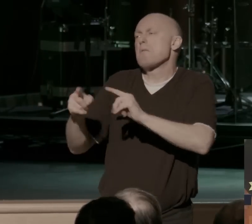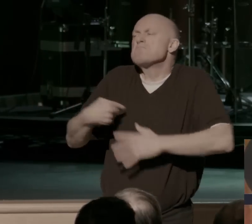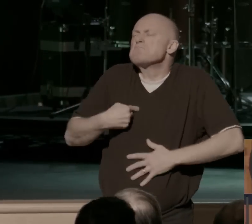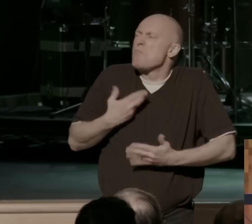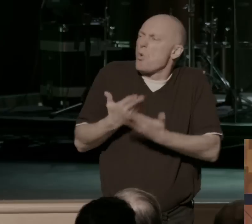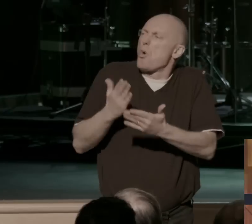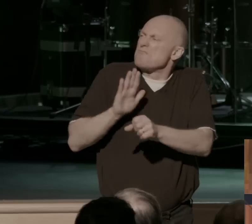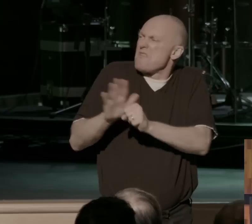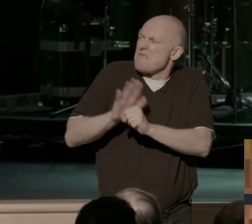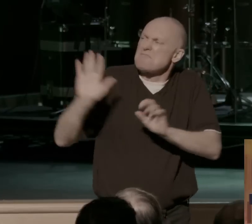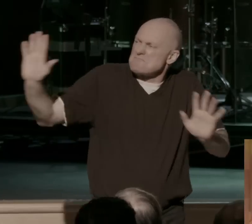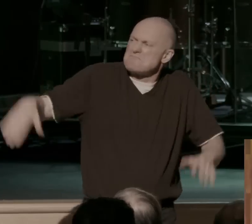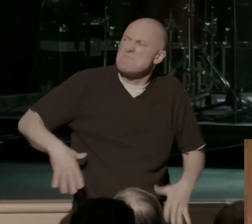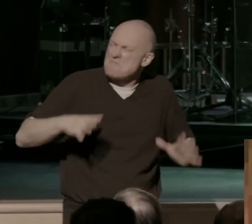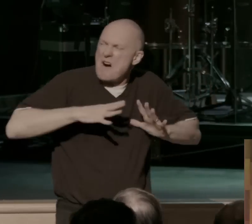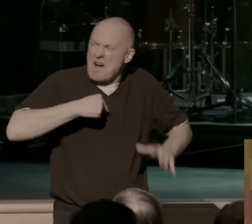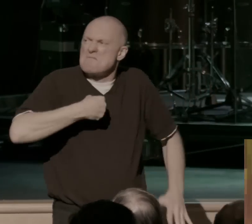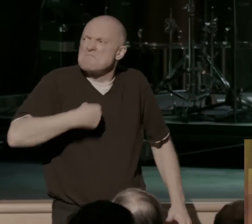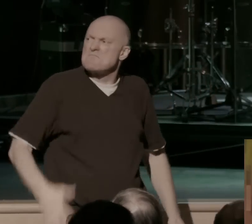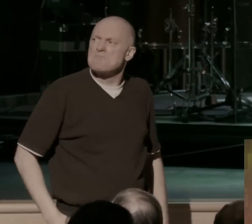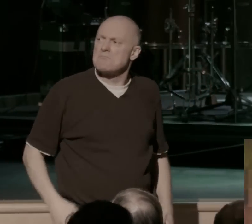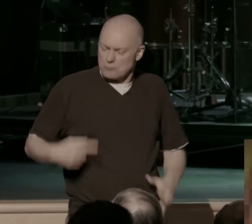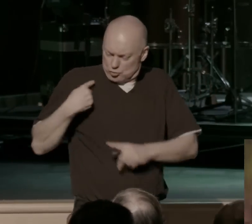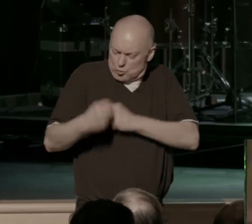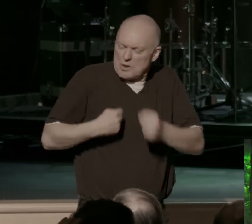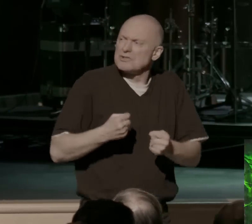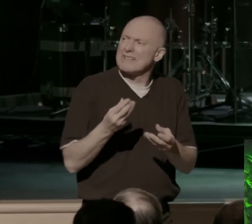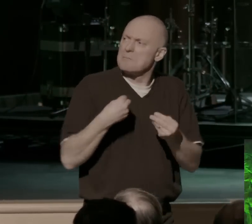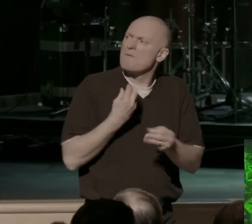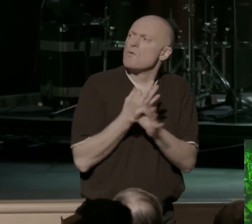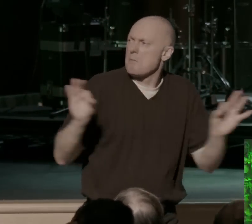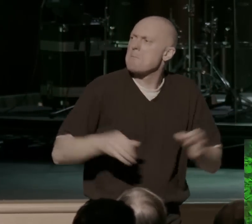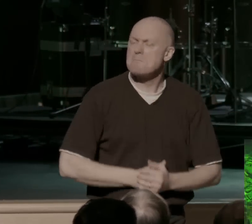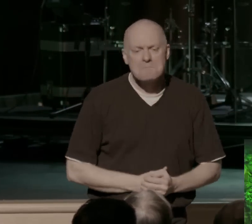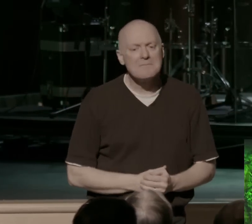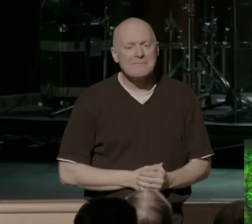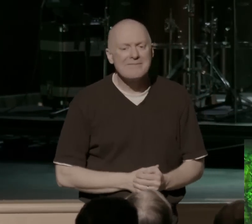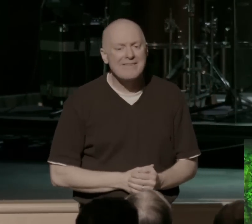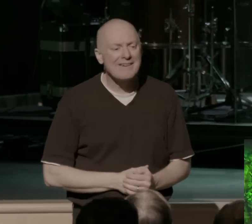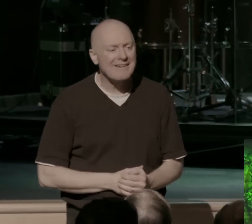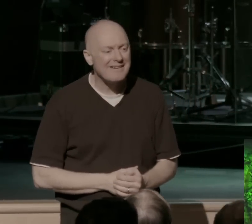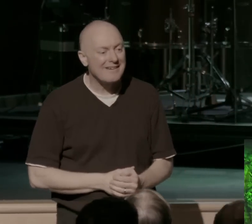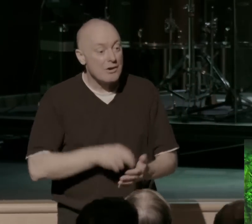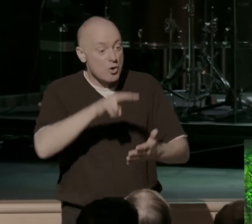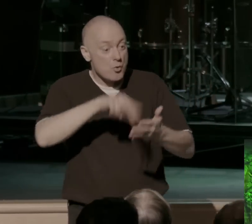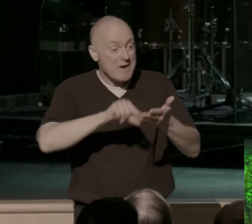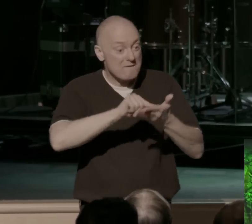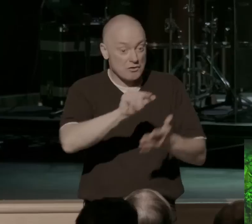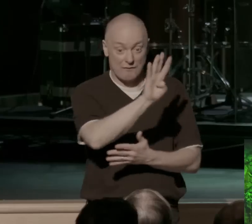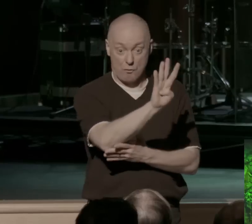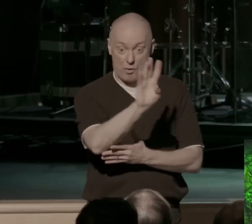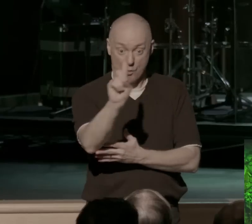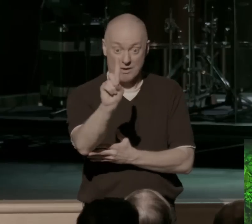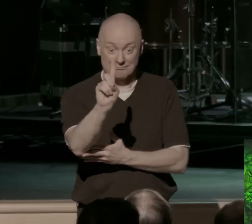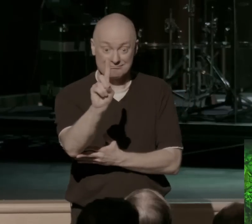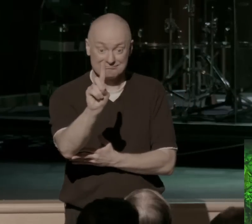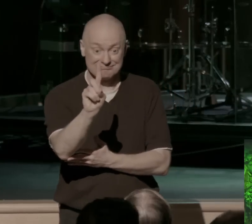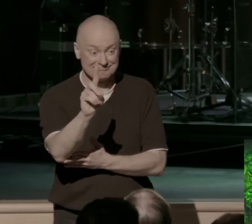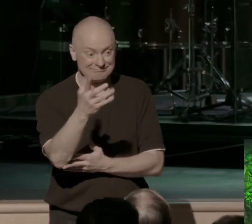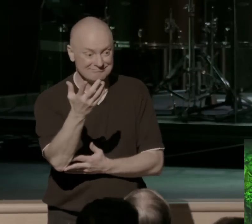We don't need your freedom because our tradition gives us freedom. In fact, look in verse 41. They answer him even more.